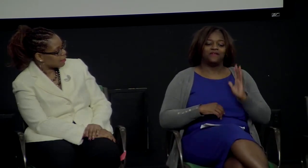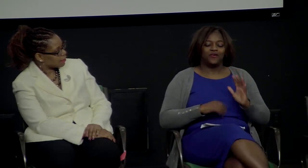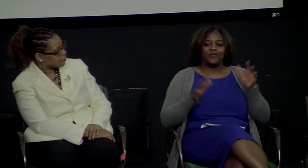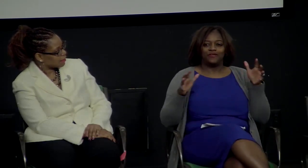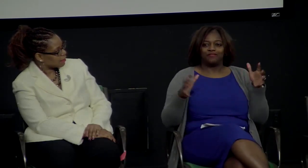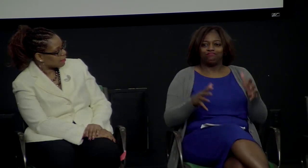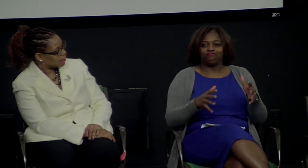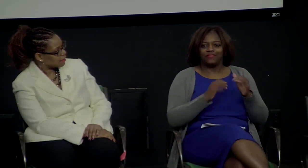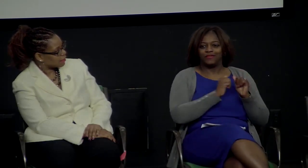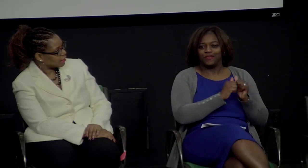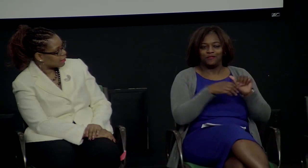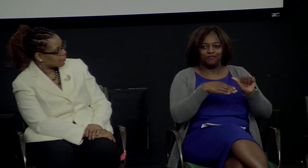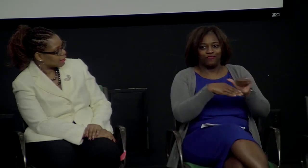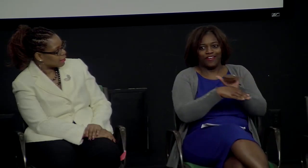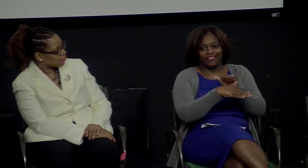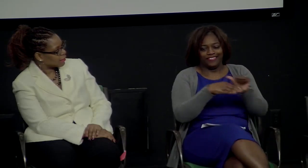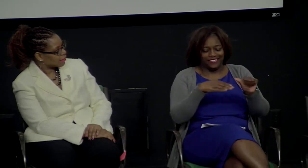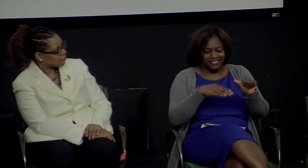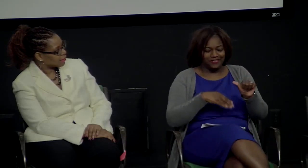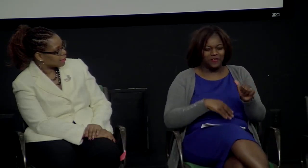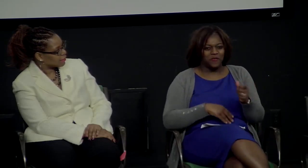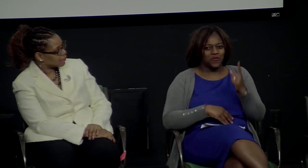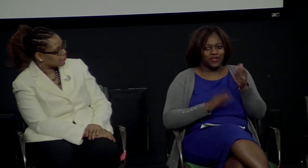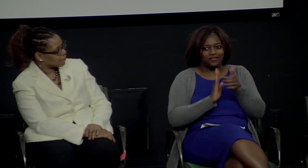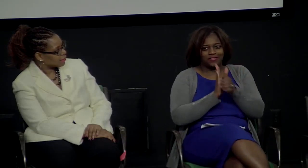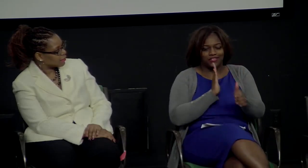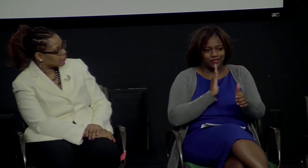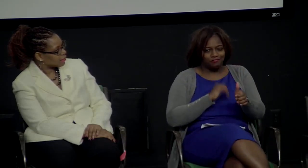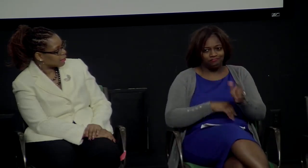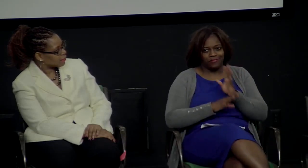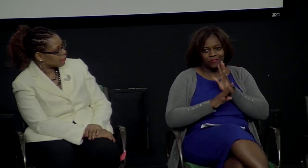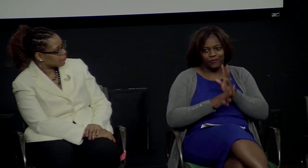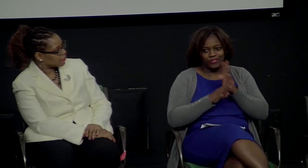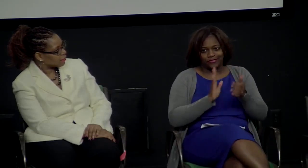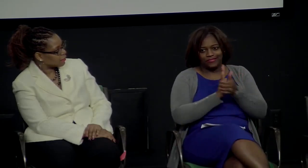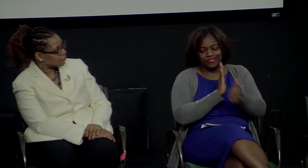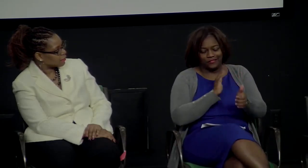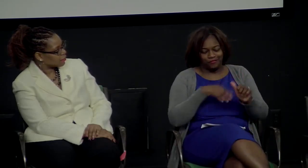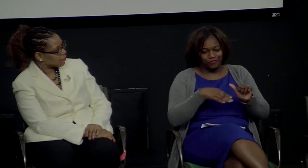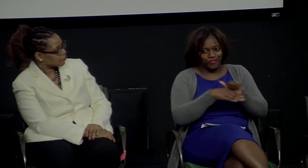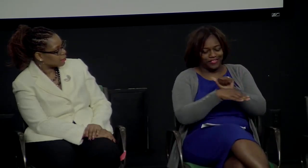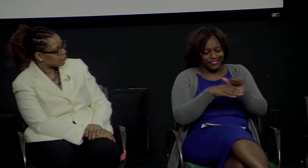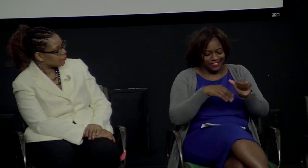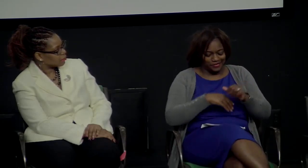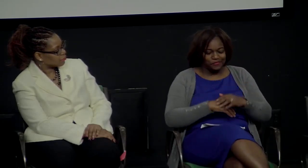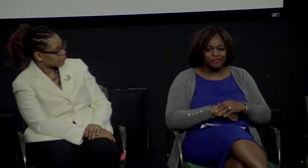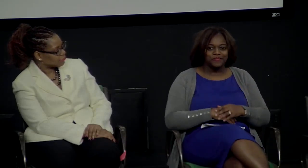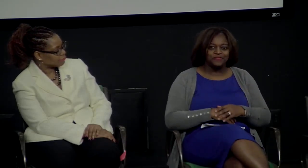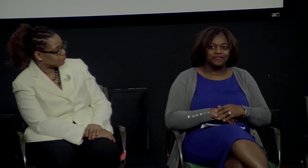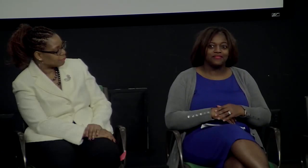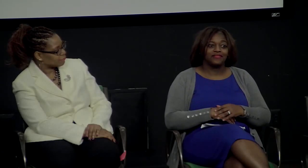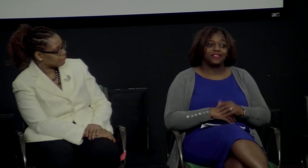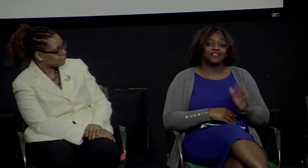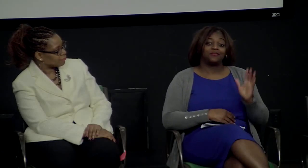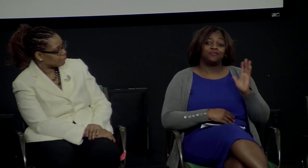an example I want to share with you, but when we all came together and we were doing this practice, we were talking about a particular skill at that point, it was voicing.